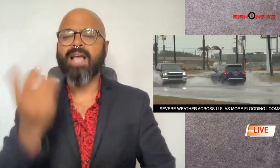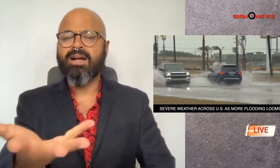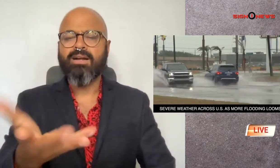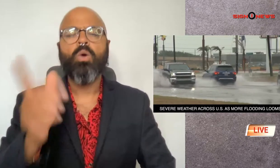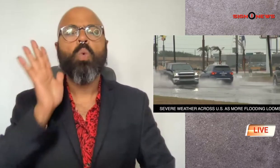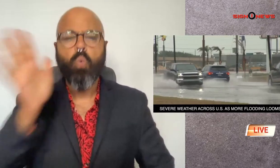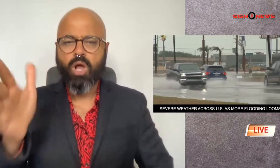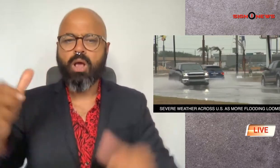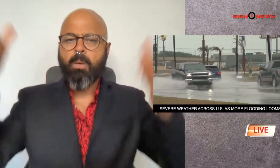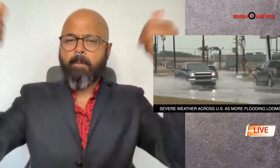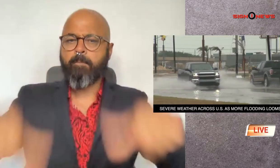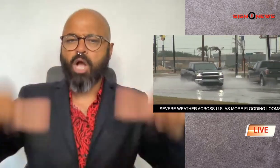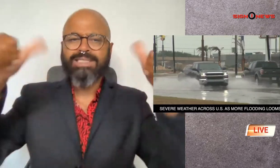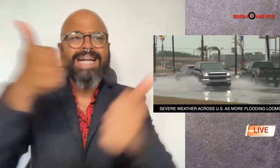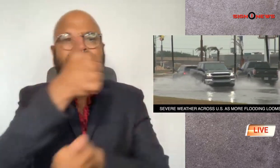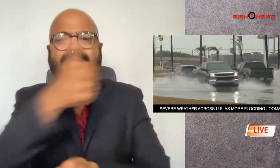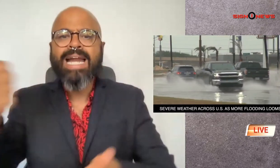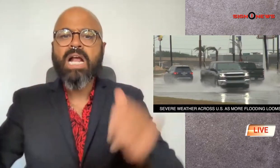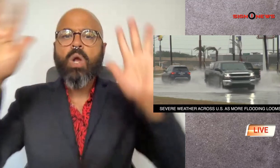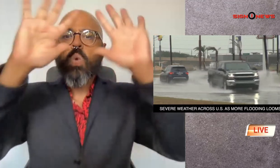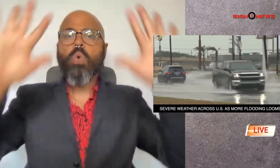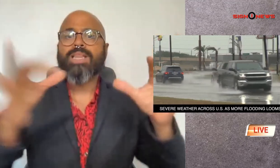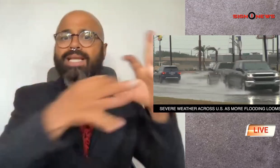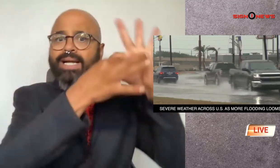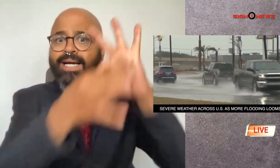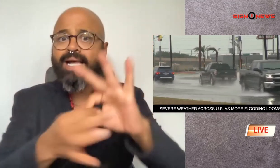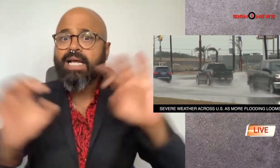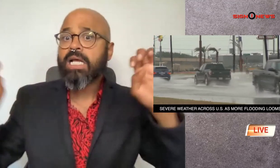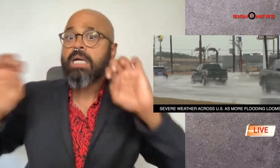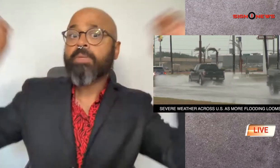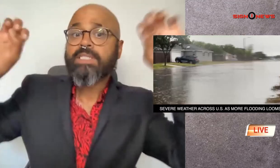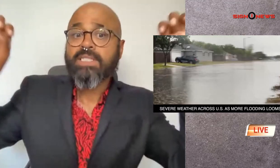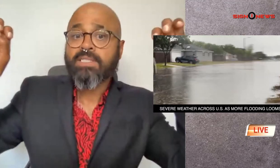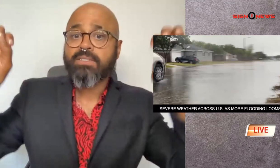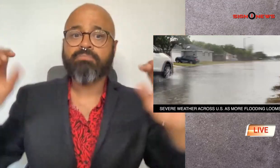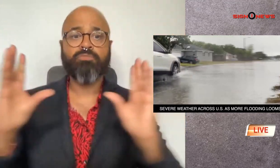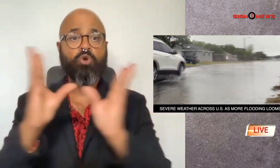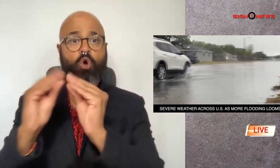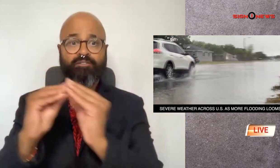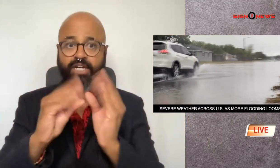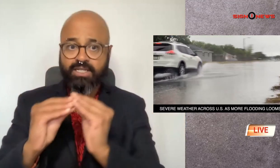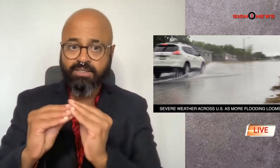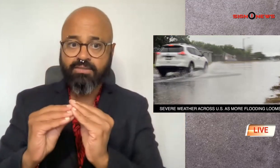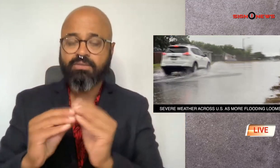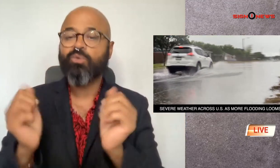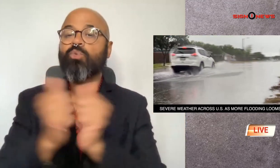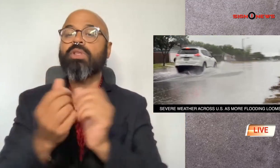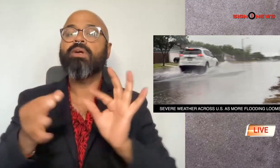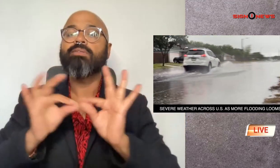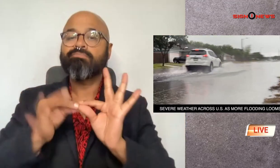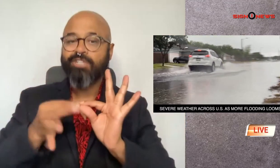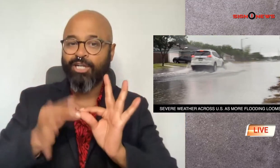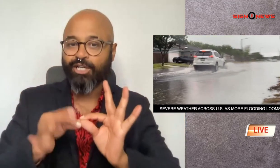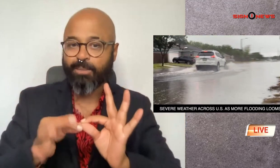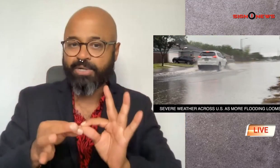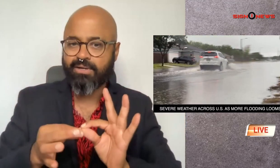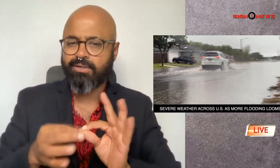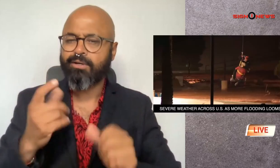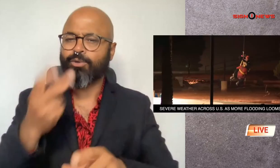always sign one news will post any weather related emergency press conferences with sign language interpretation to